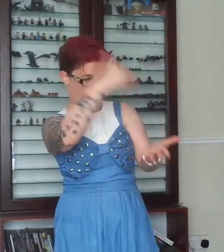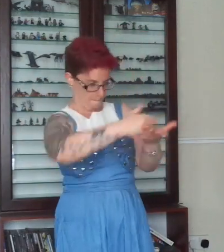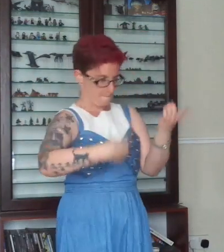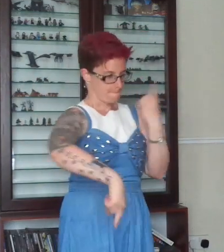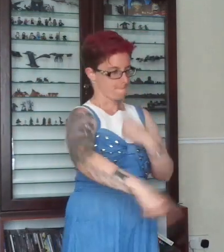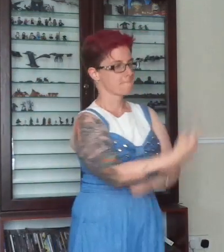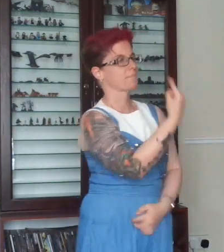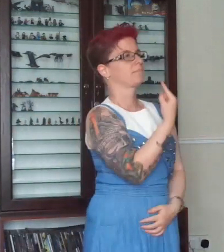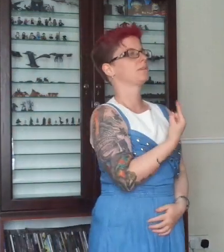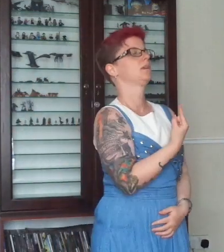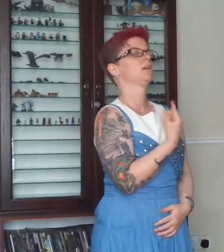just a little tired